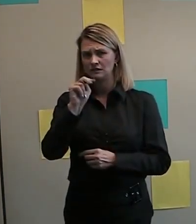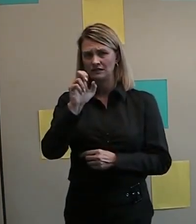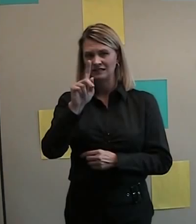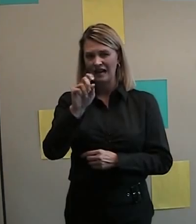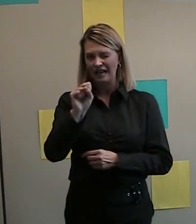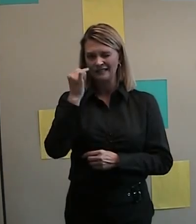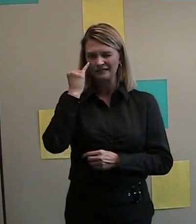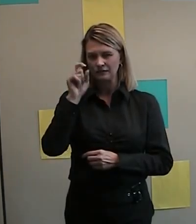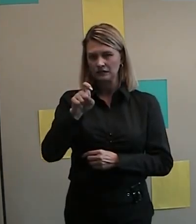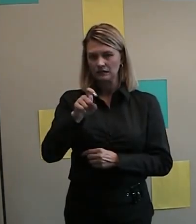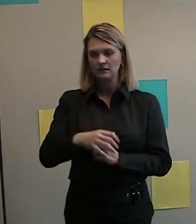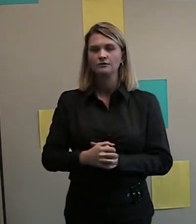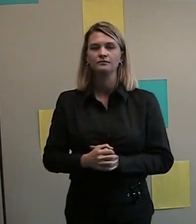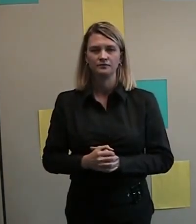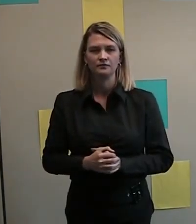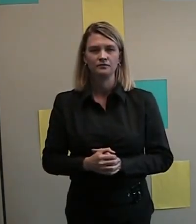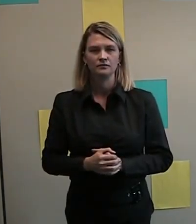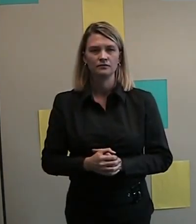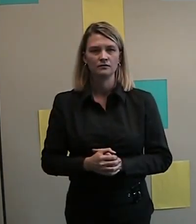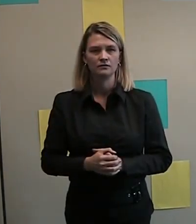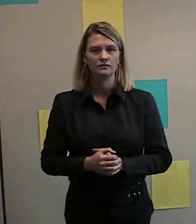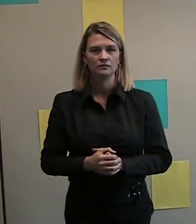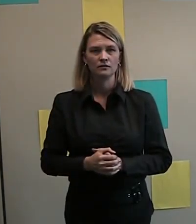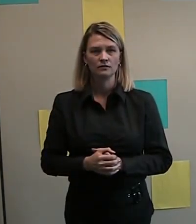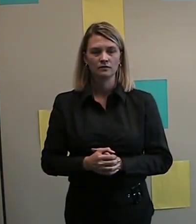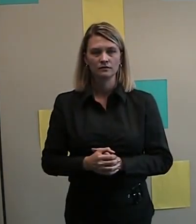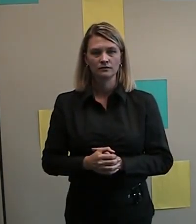for those with dietary restrictions.